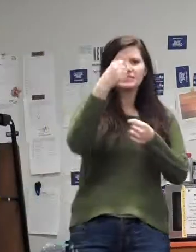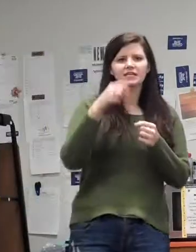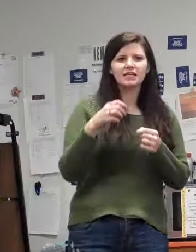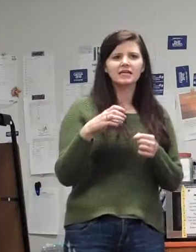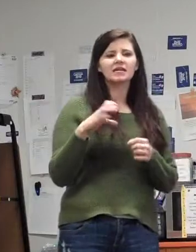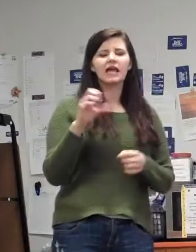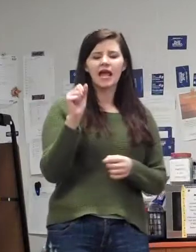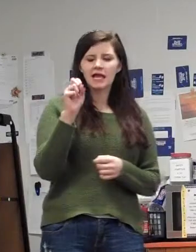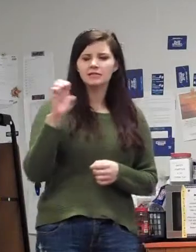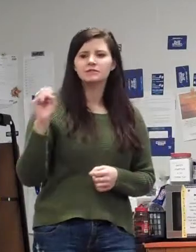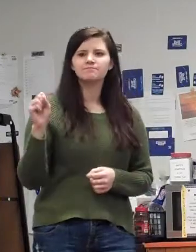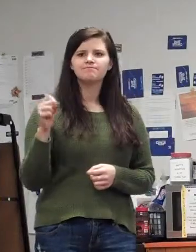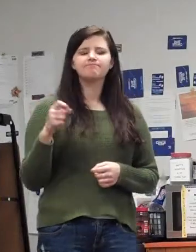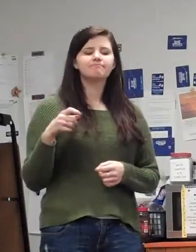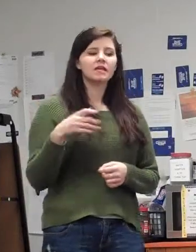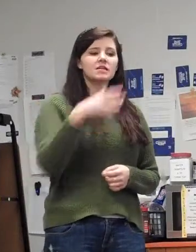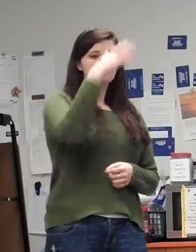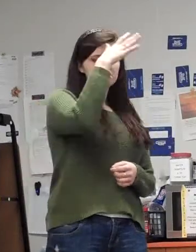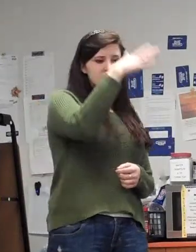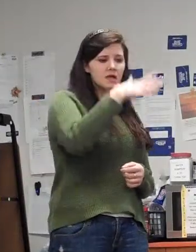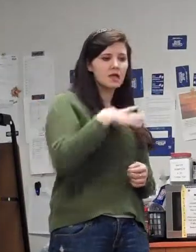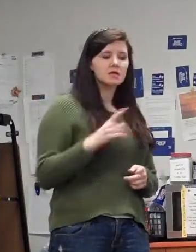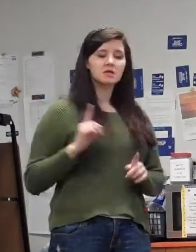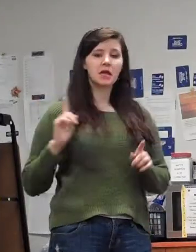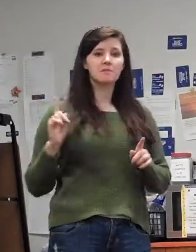came into the emergency room and he said that he may . .